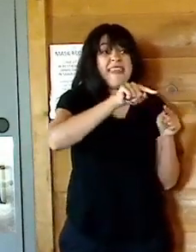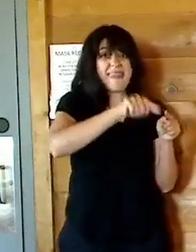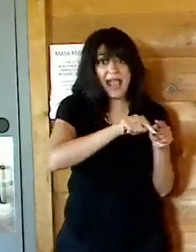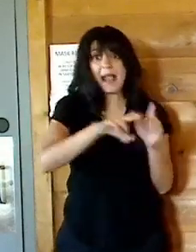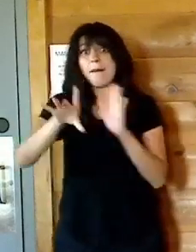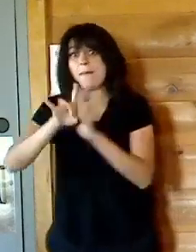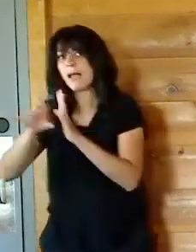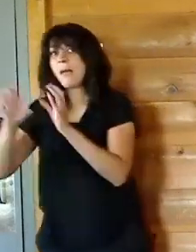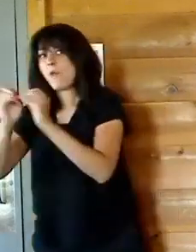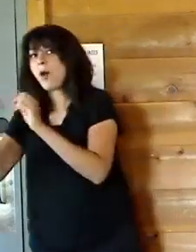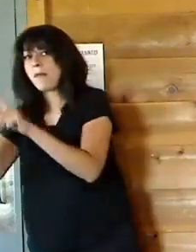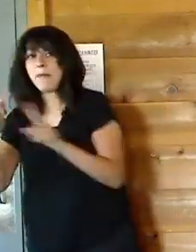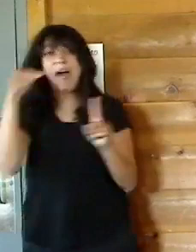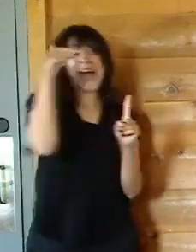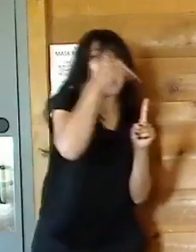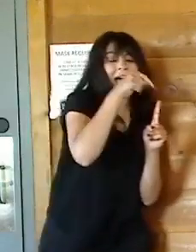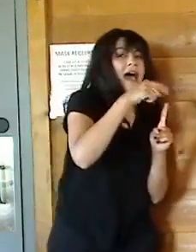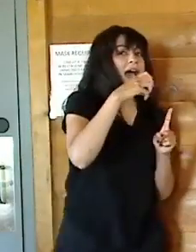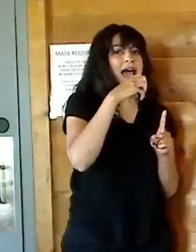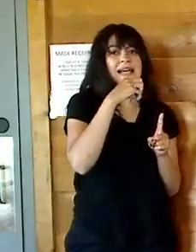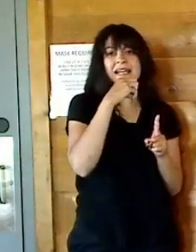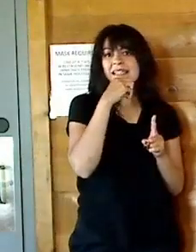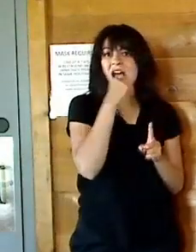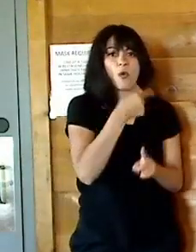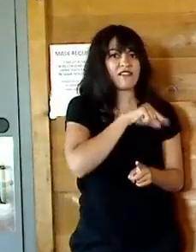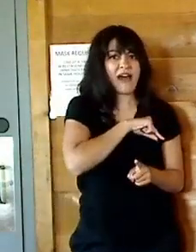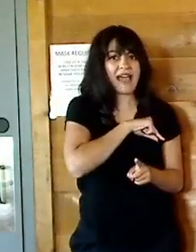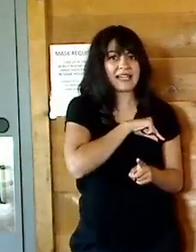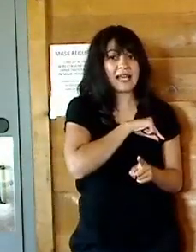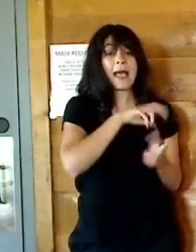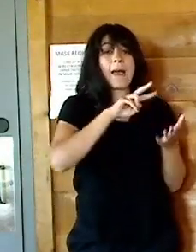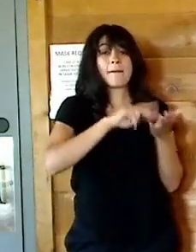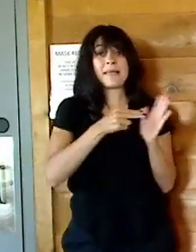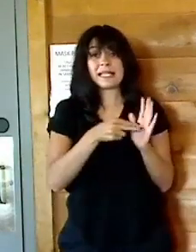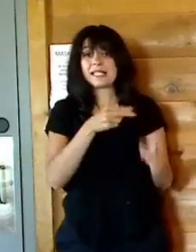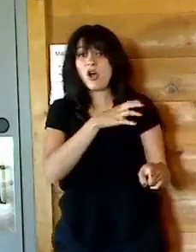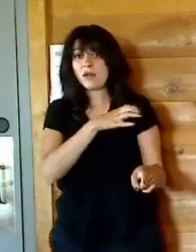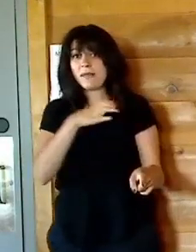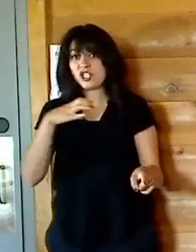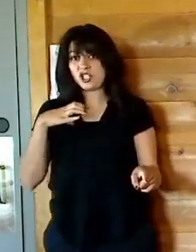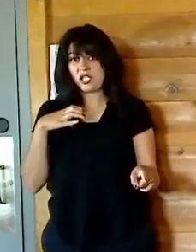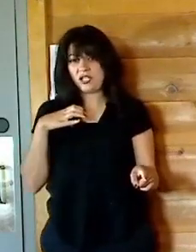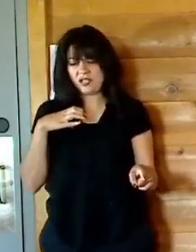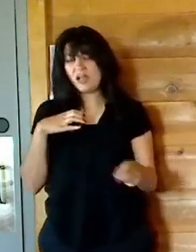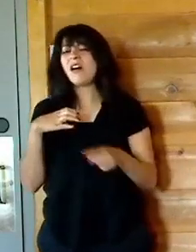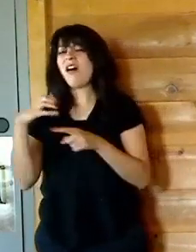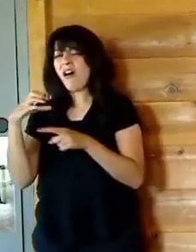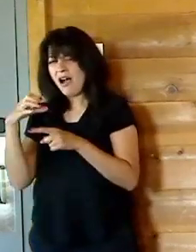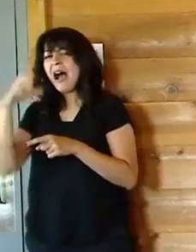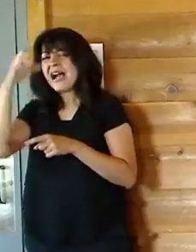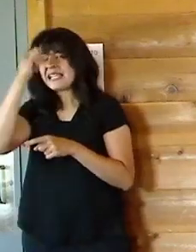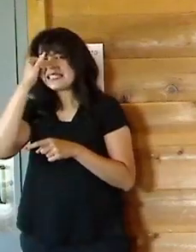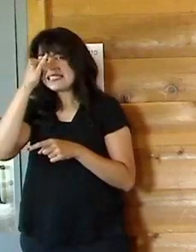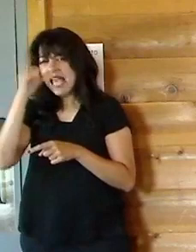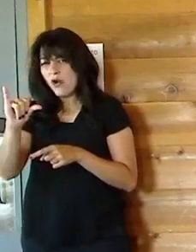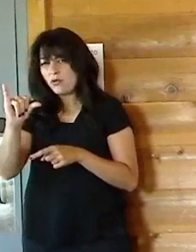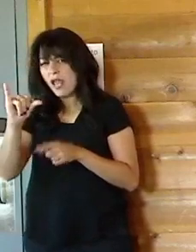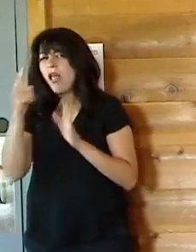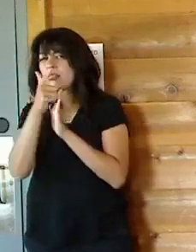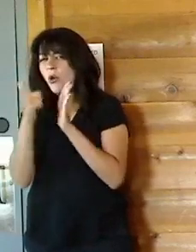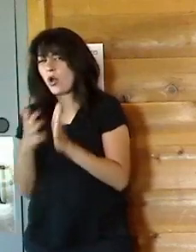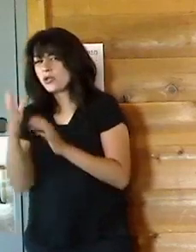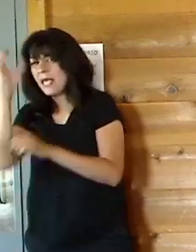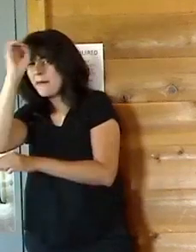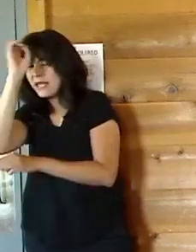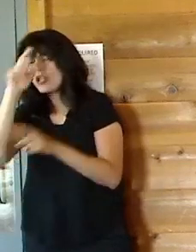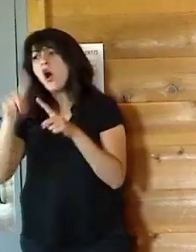appointees was not eligible. The commission by the county attorney's opinion, and I believe it's been, it's been